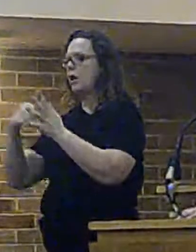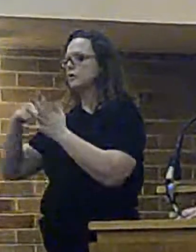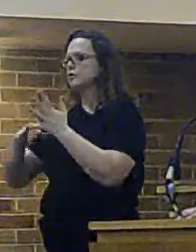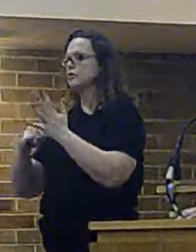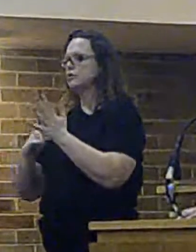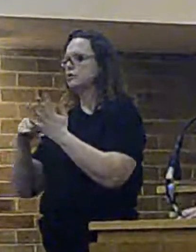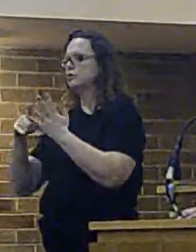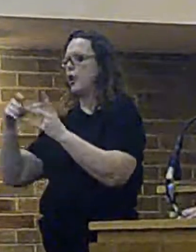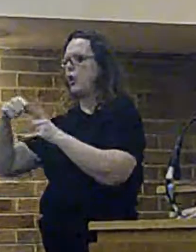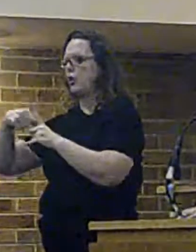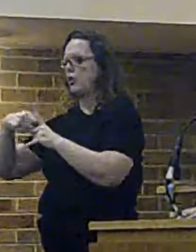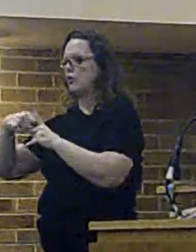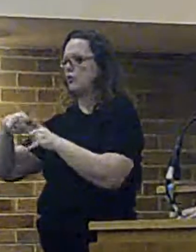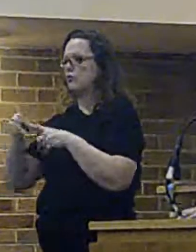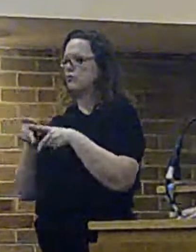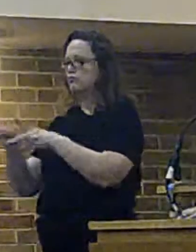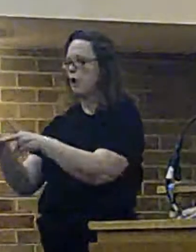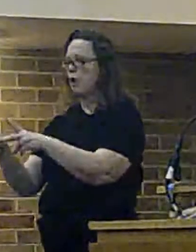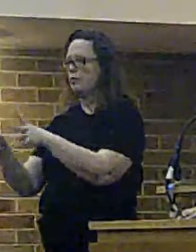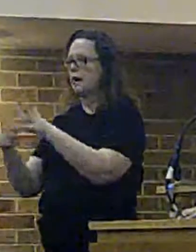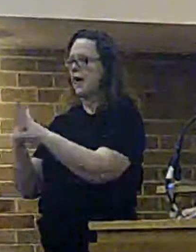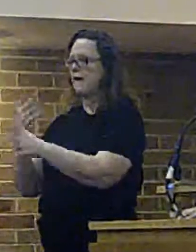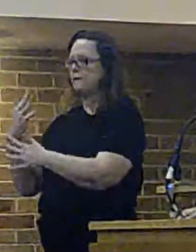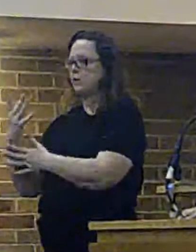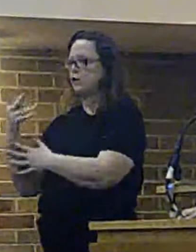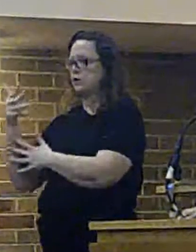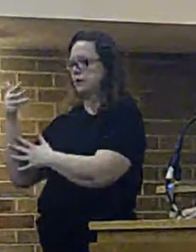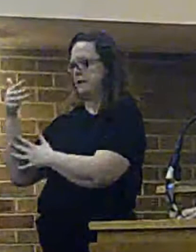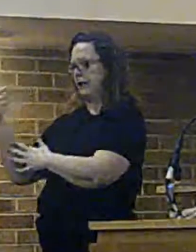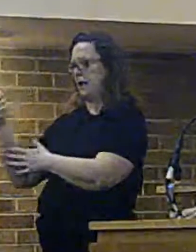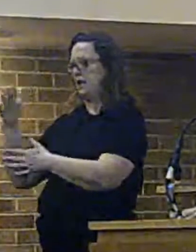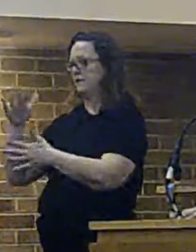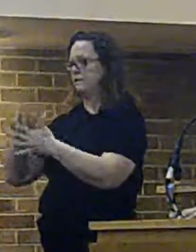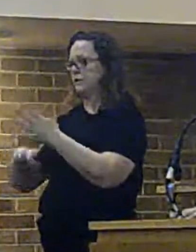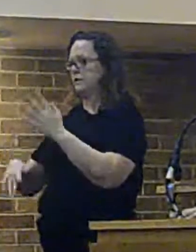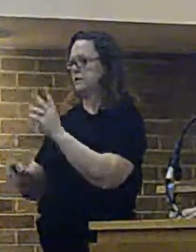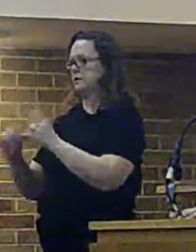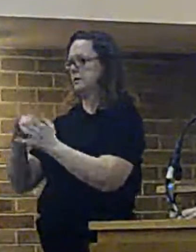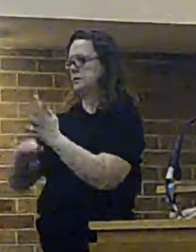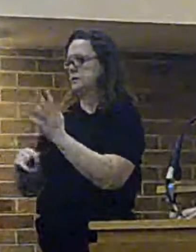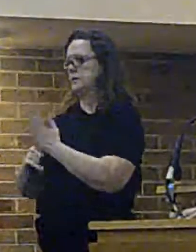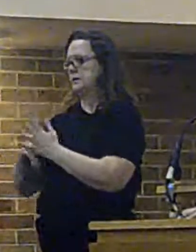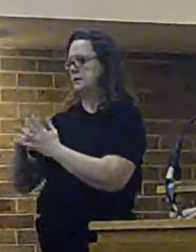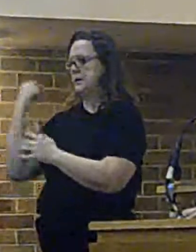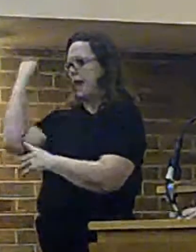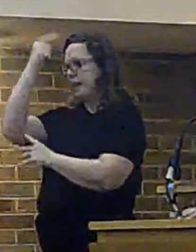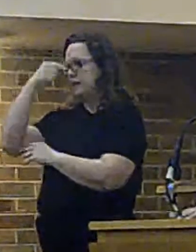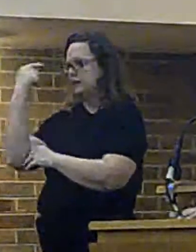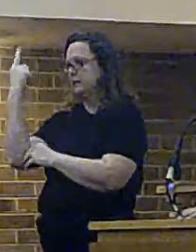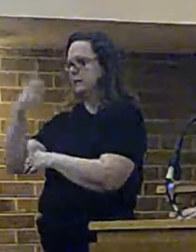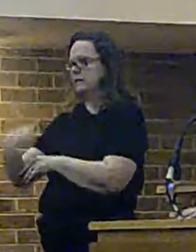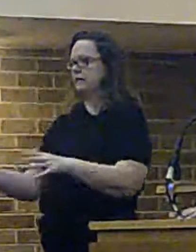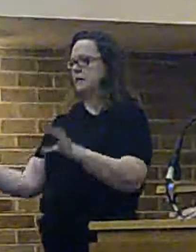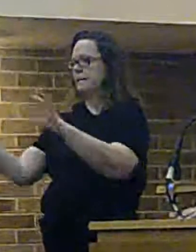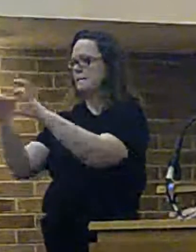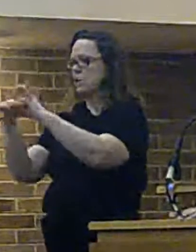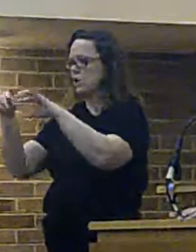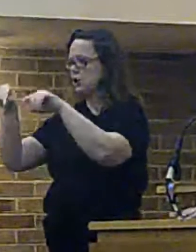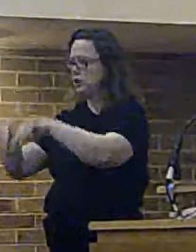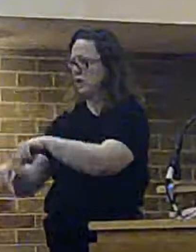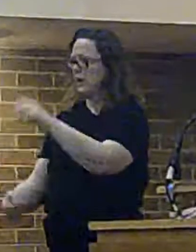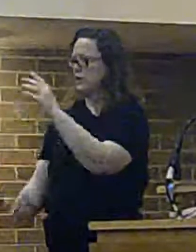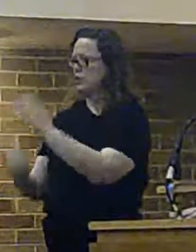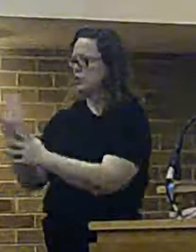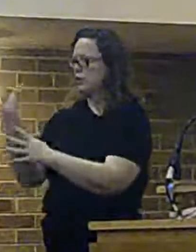on the A49 on the way out of St. Hallens to Newton and Willows. And the merger there would be a new station